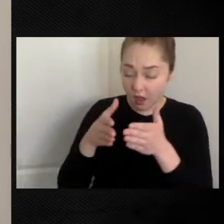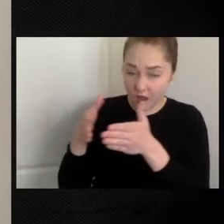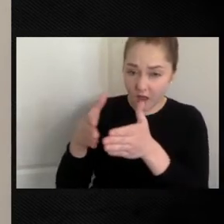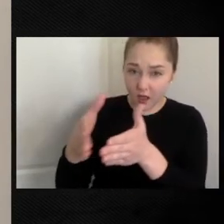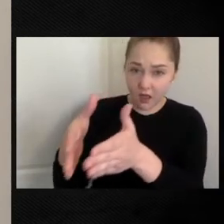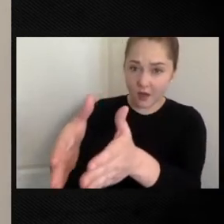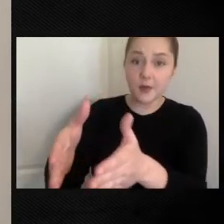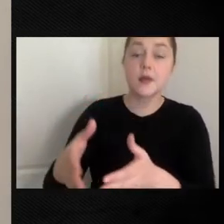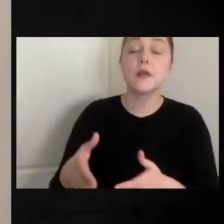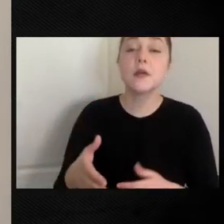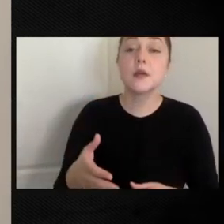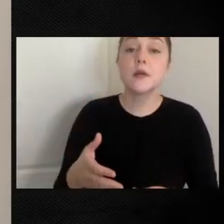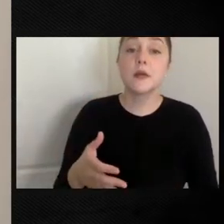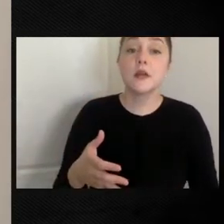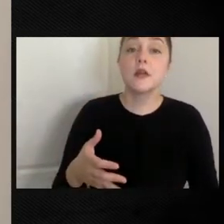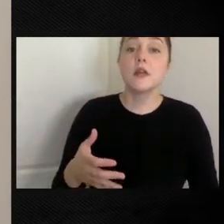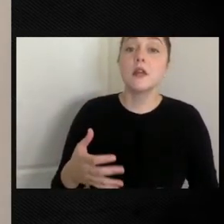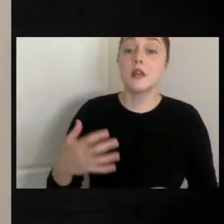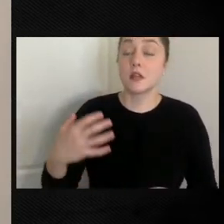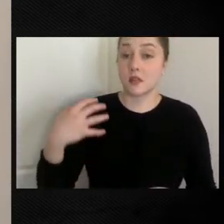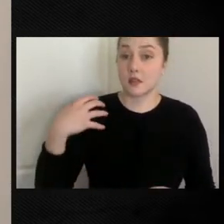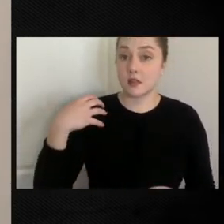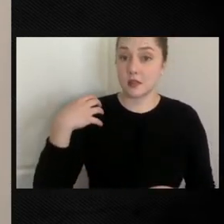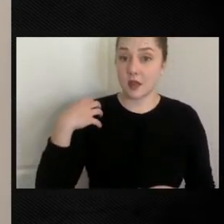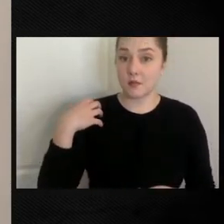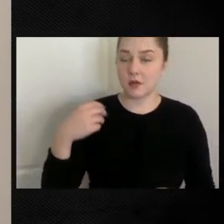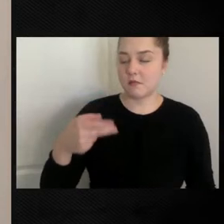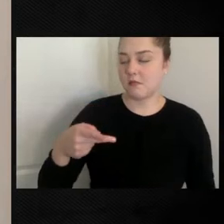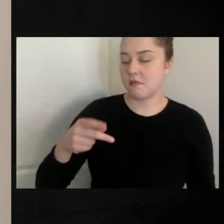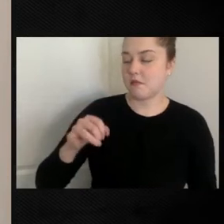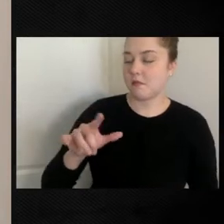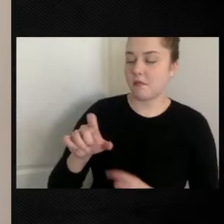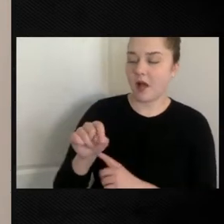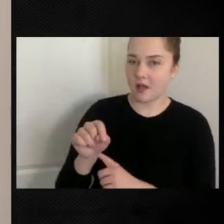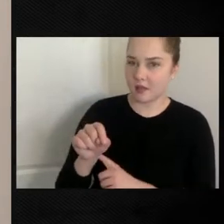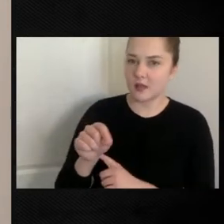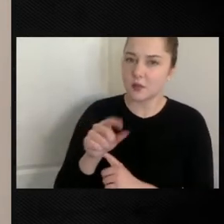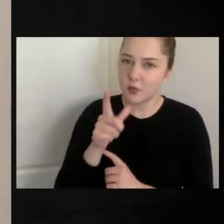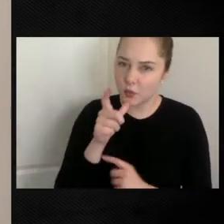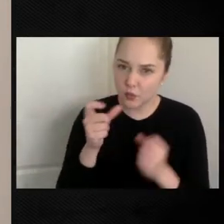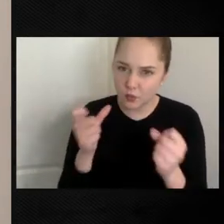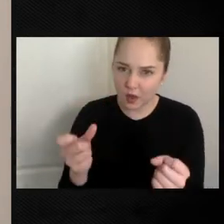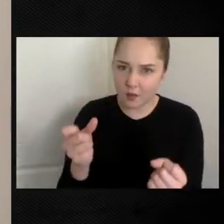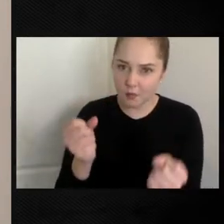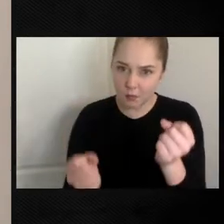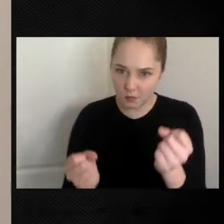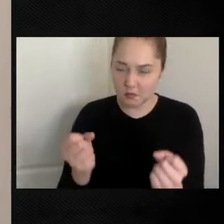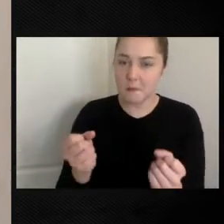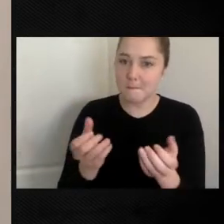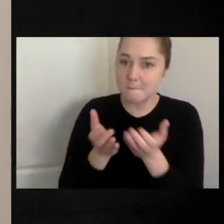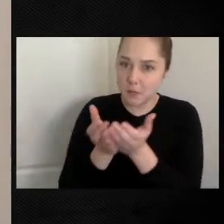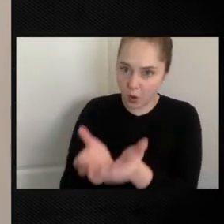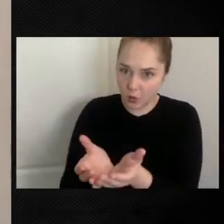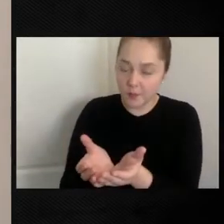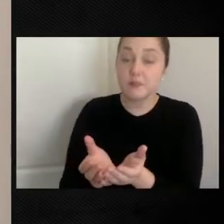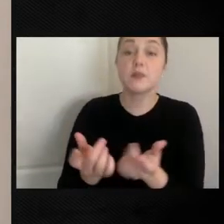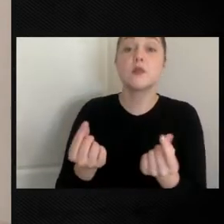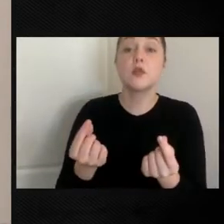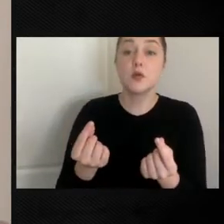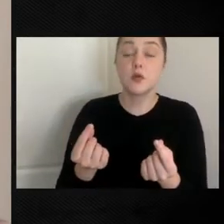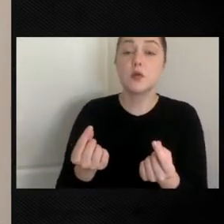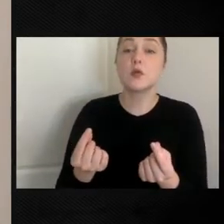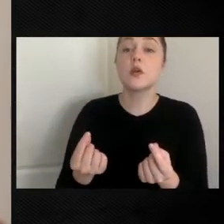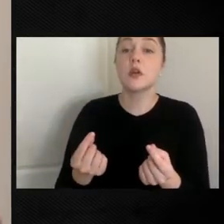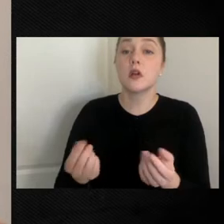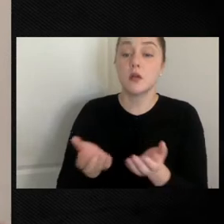pilot, not airplane pilot, boat pilot, has to go up to the bridge. They go out on a